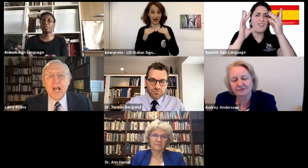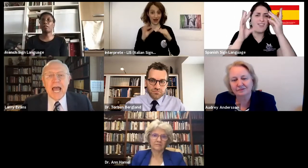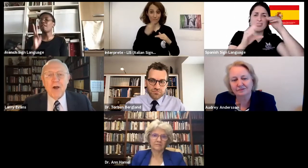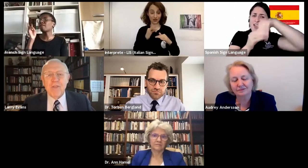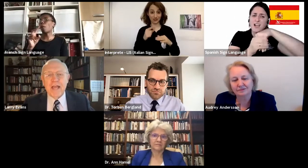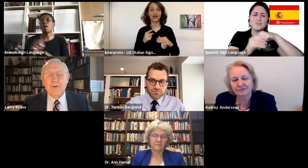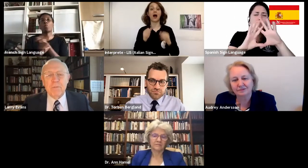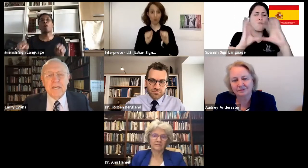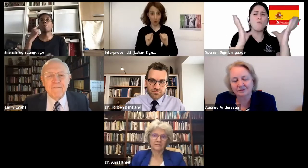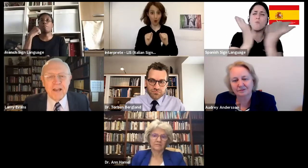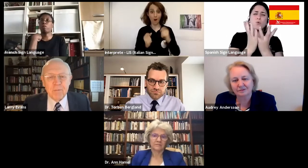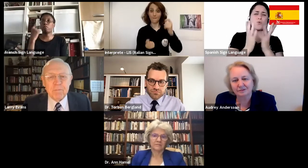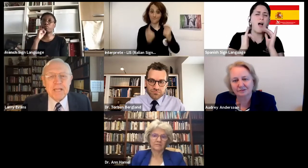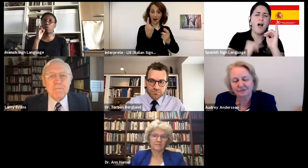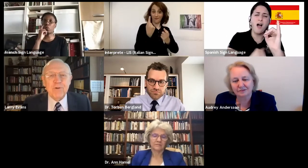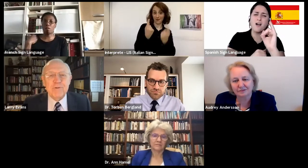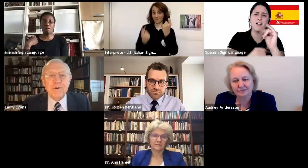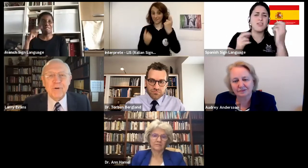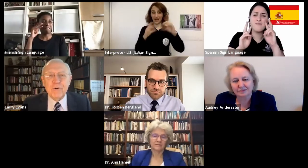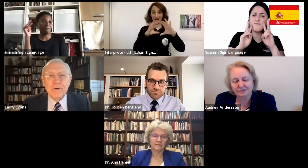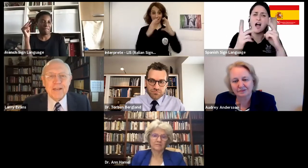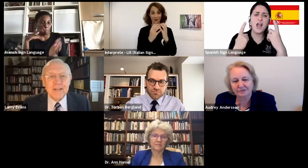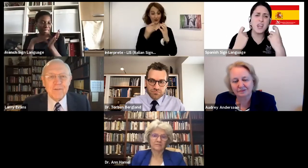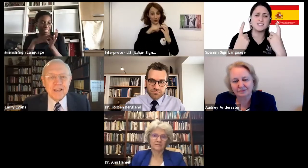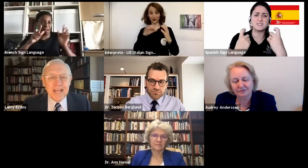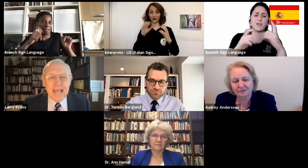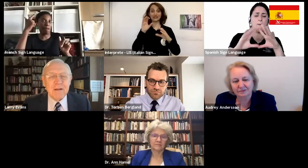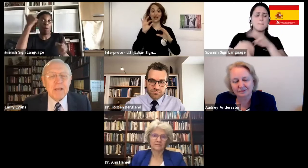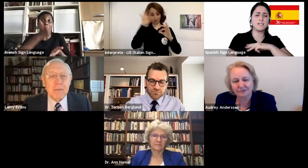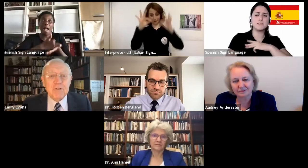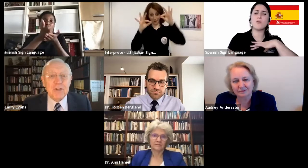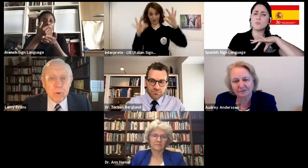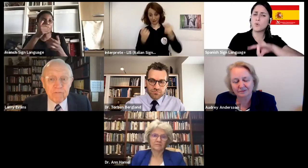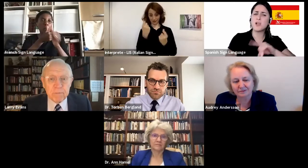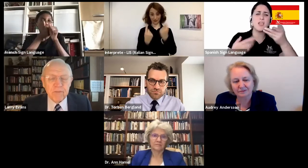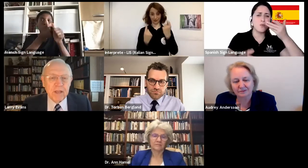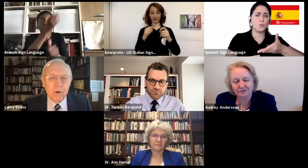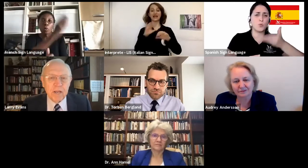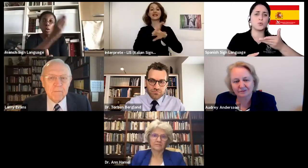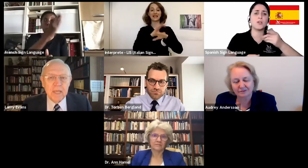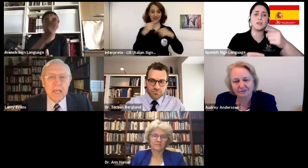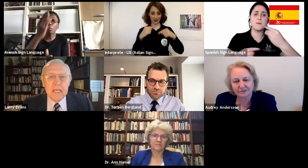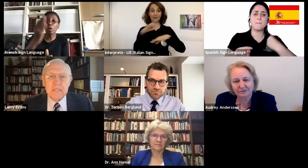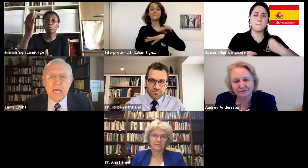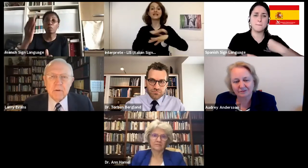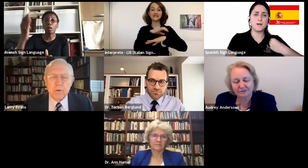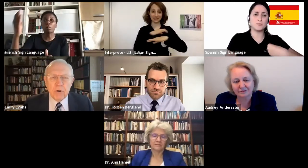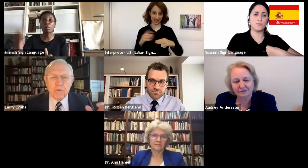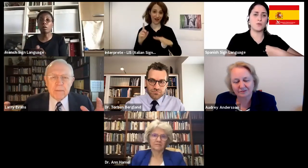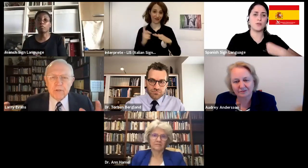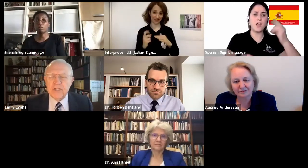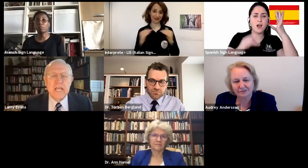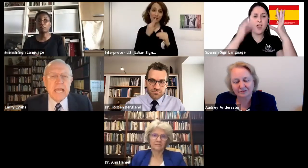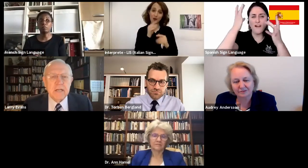allow that to be developed, people use their own creativity, and it becomes a movement that way. It's not a